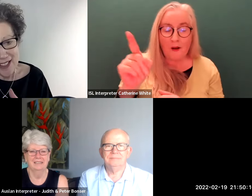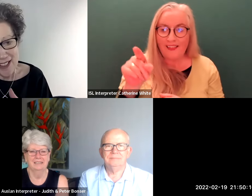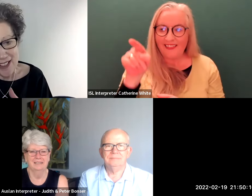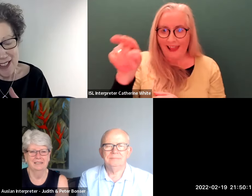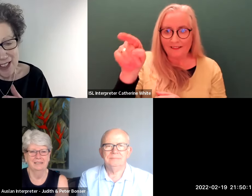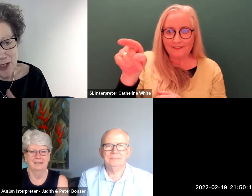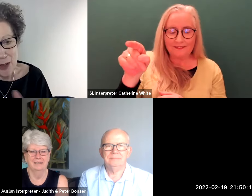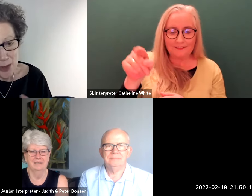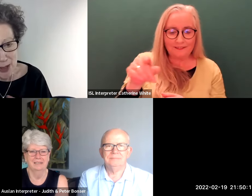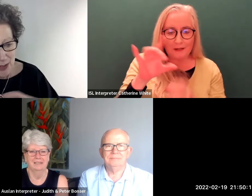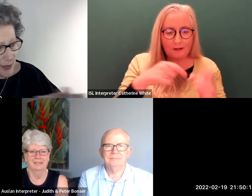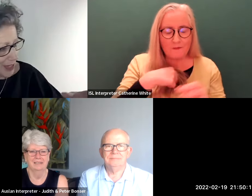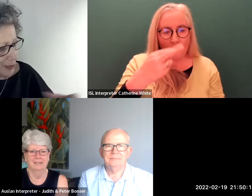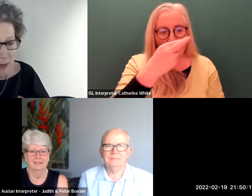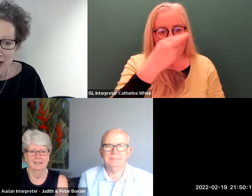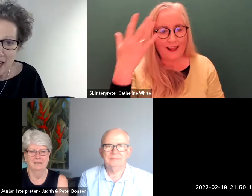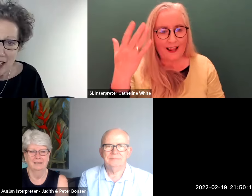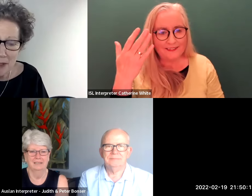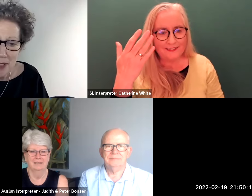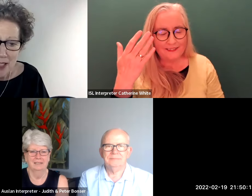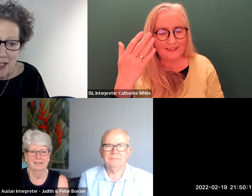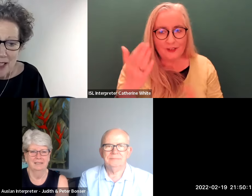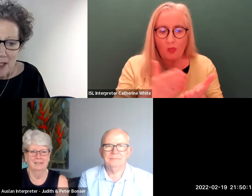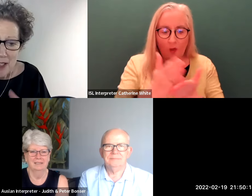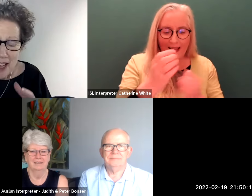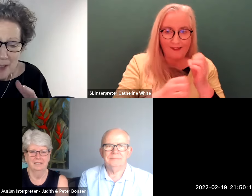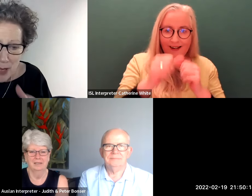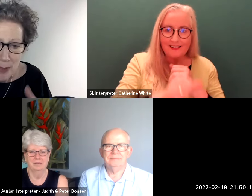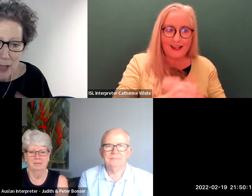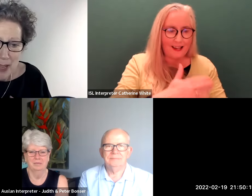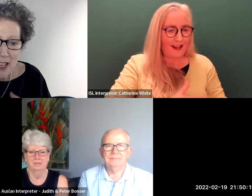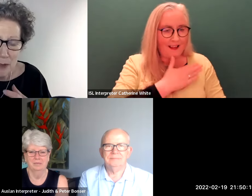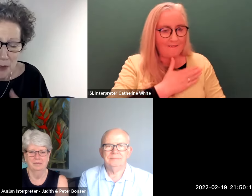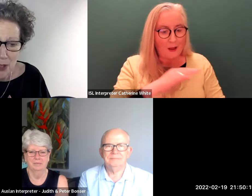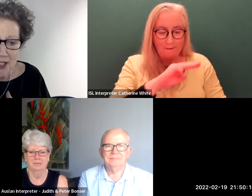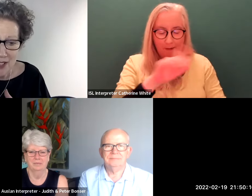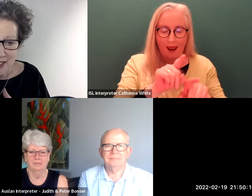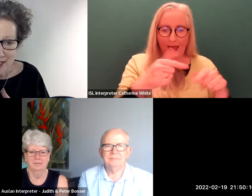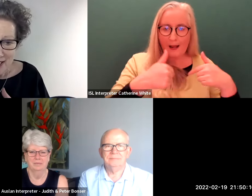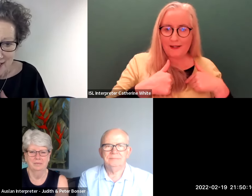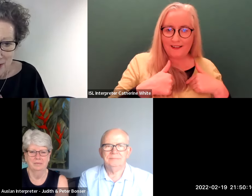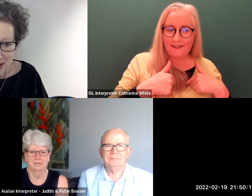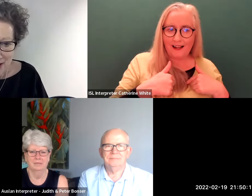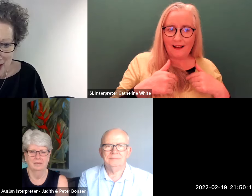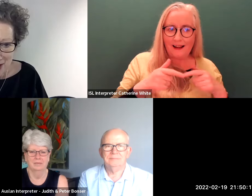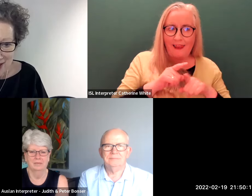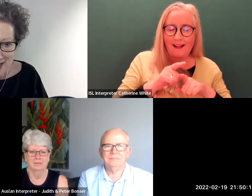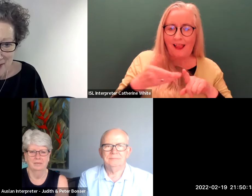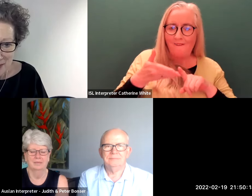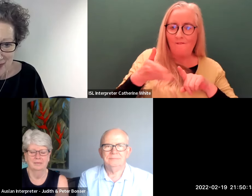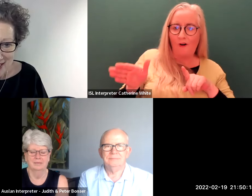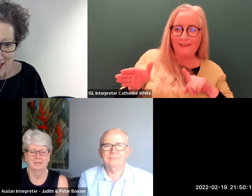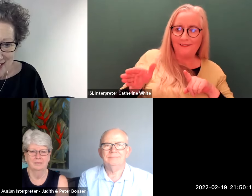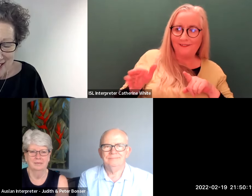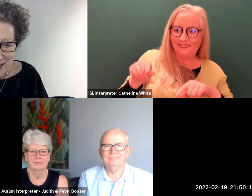in normal um everyday life people like me avoid those situations